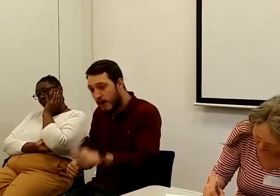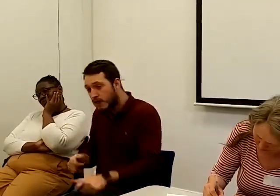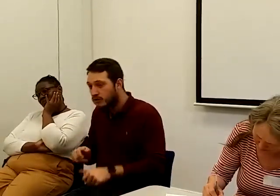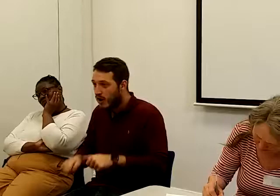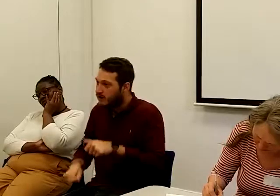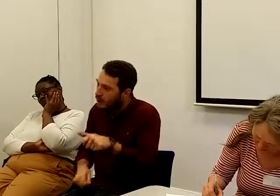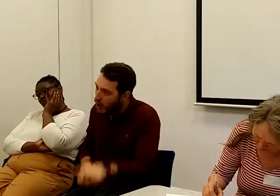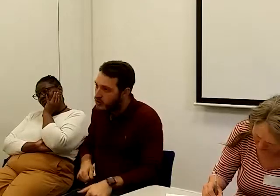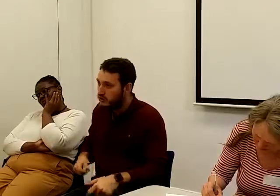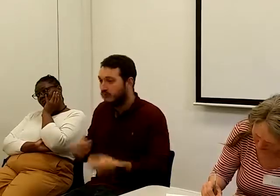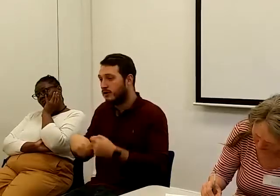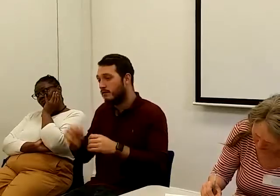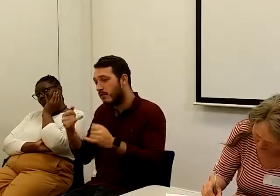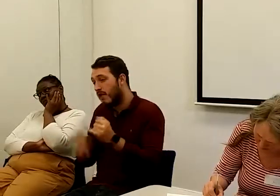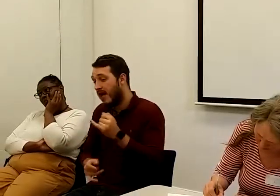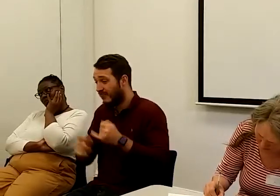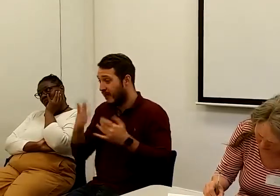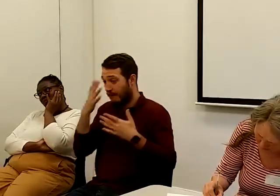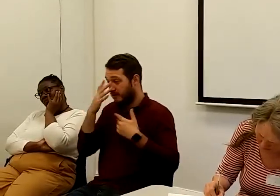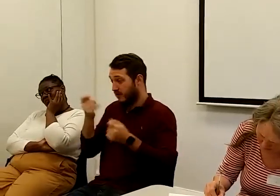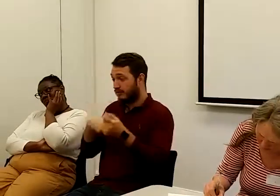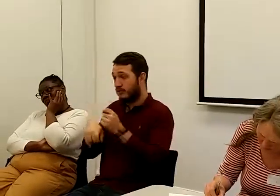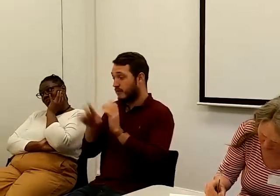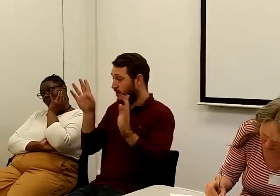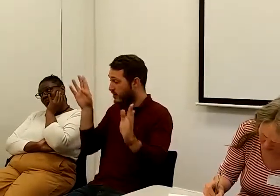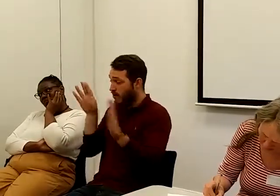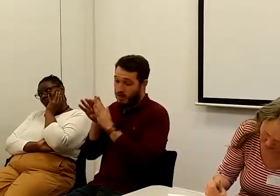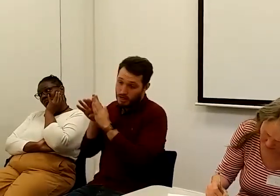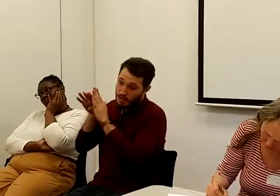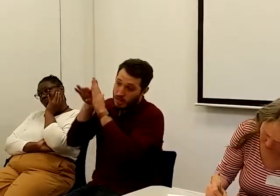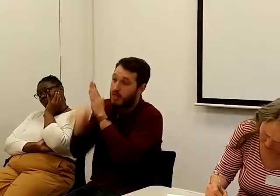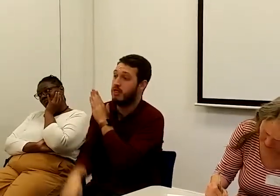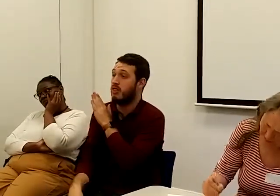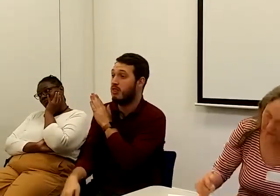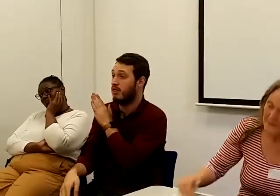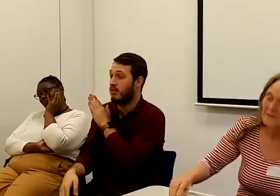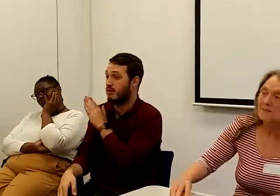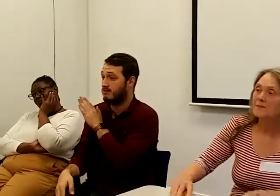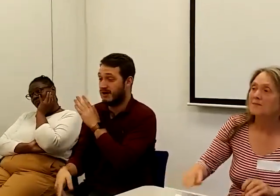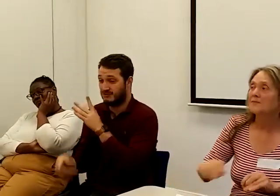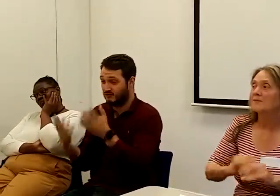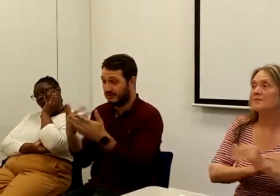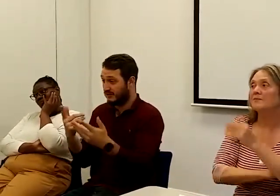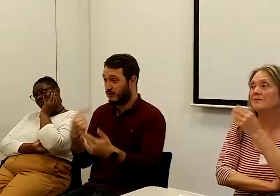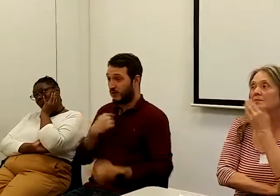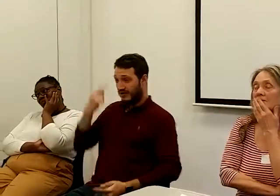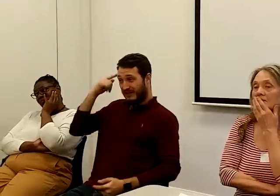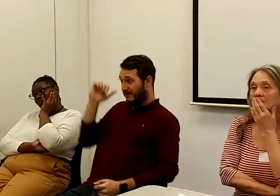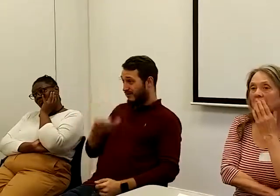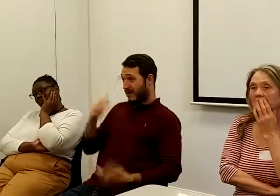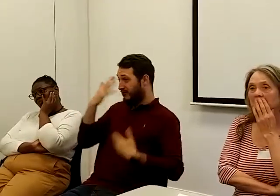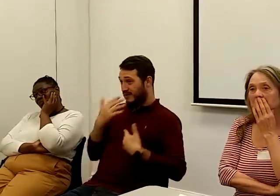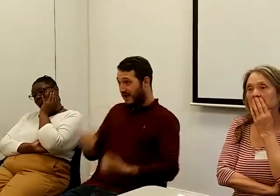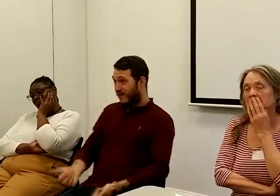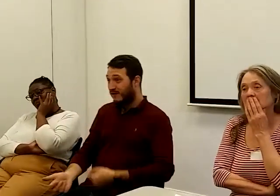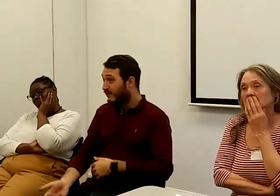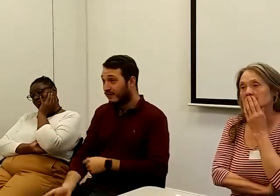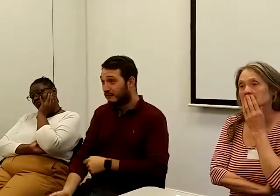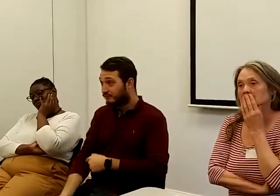process and their mental health is taken back enormously. And so, you know, that is the problem that the